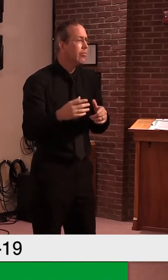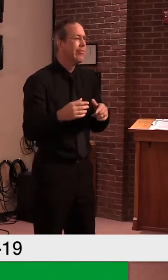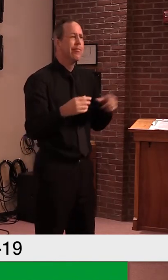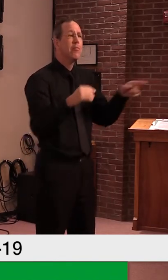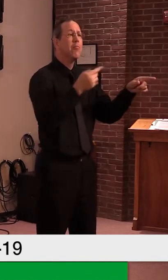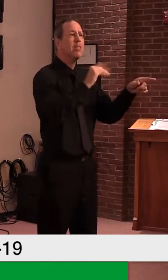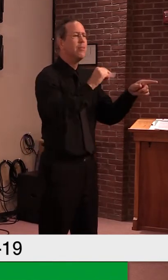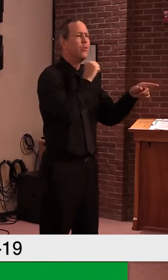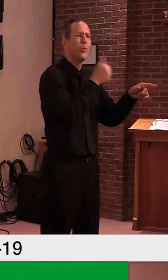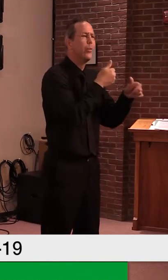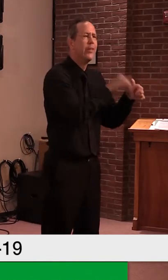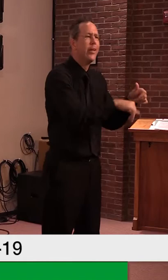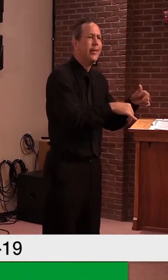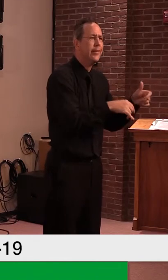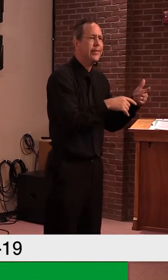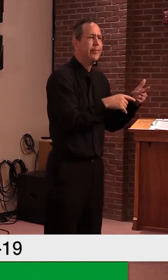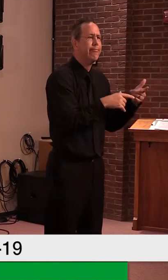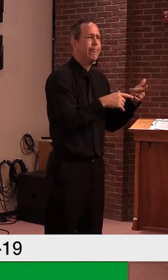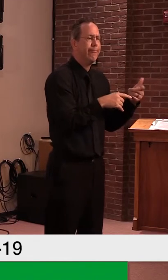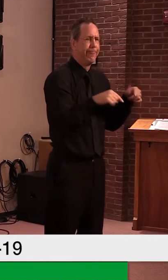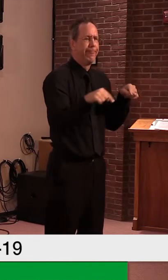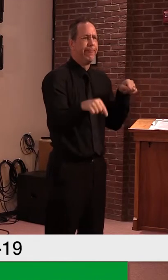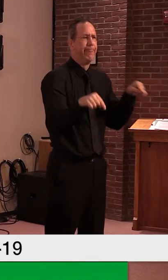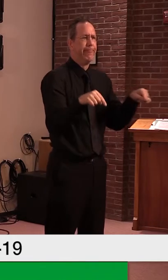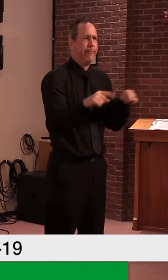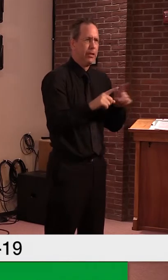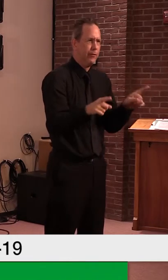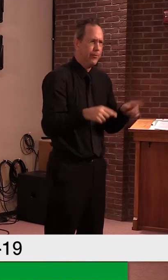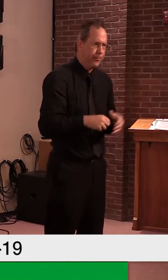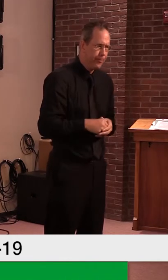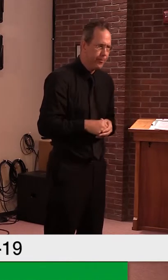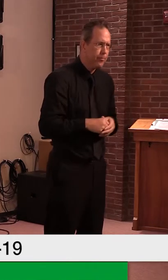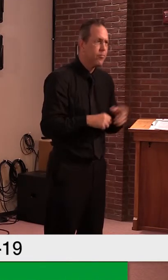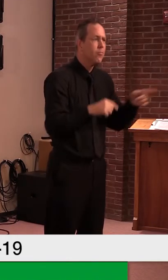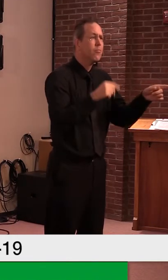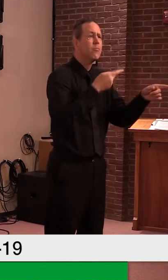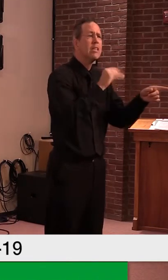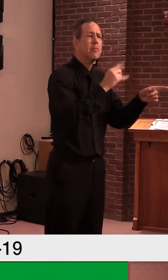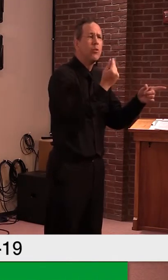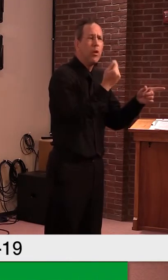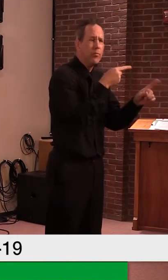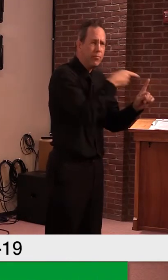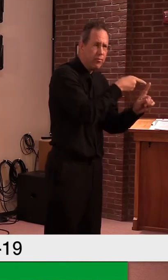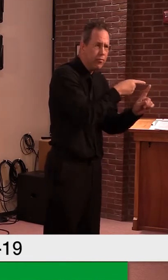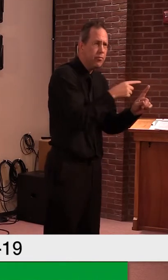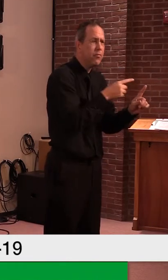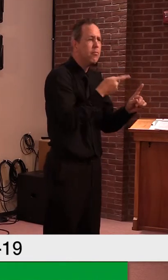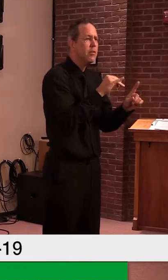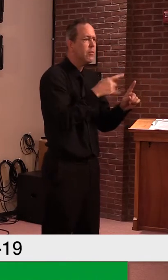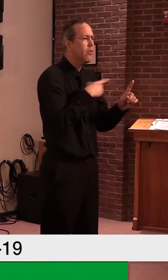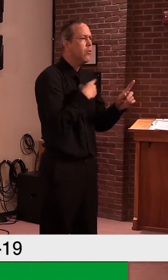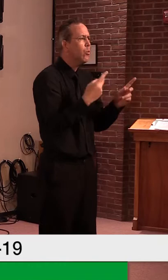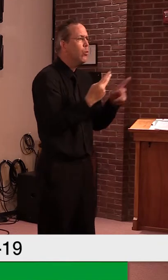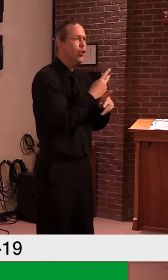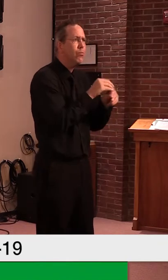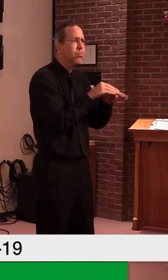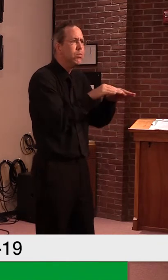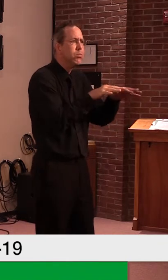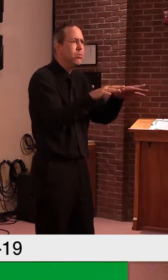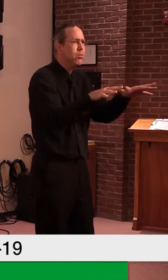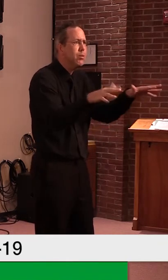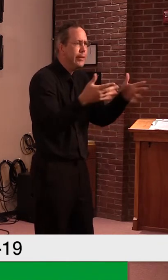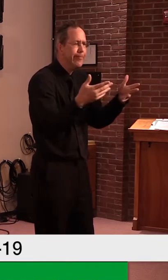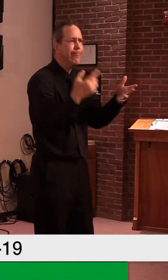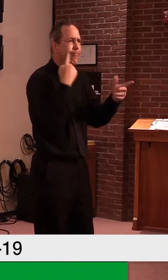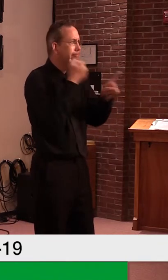But as you all know, Mississippi has seen much greater virus spread in recent weeks and